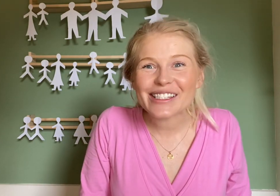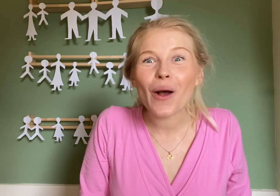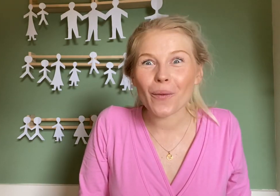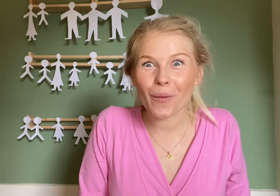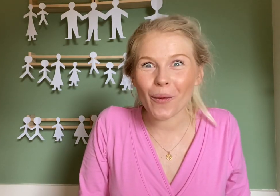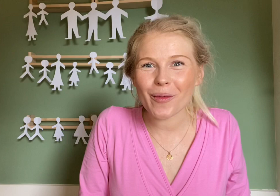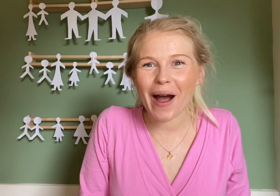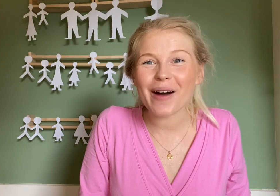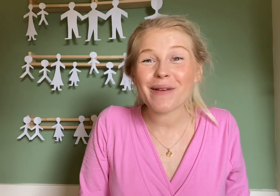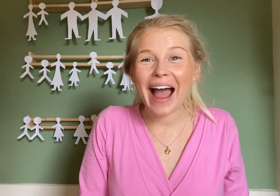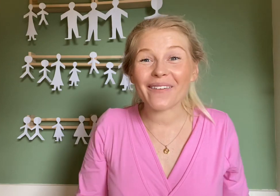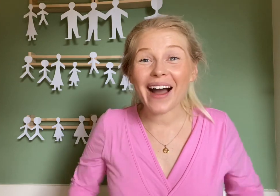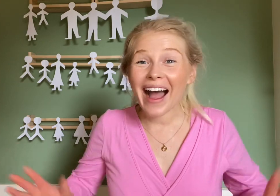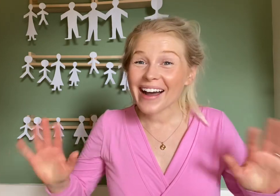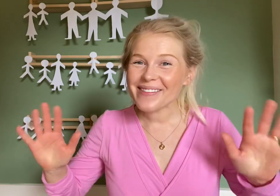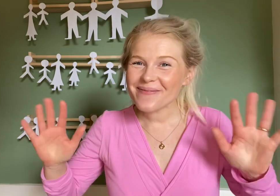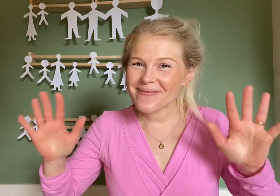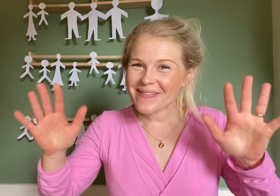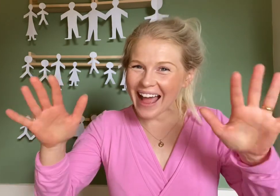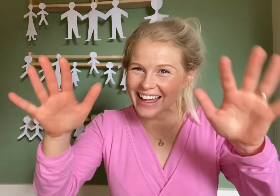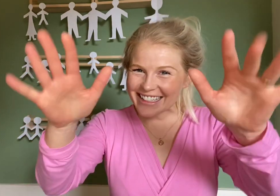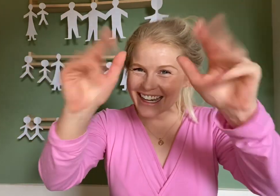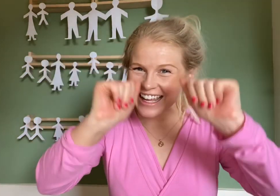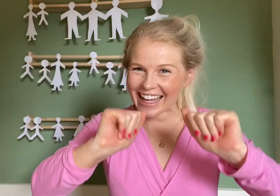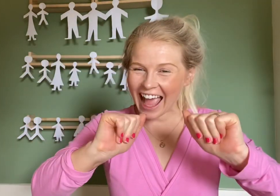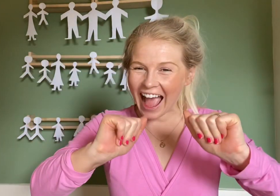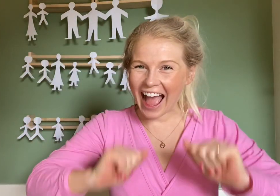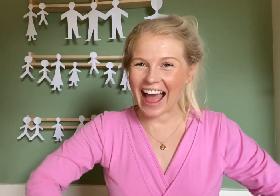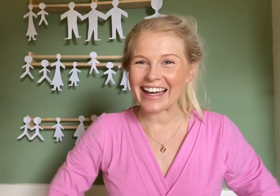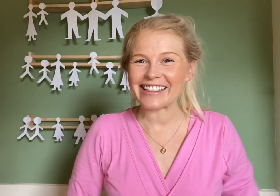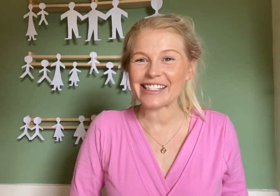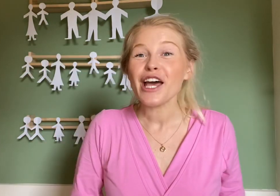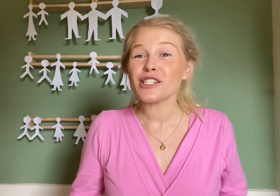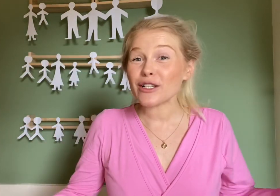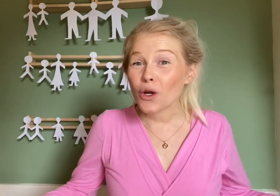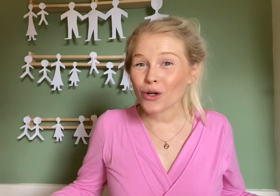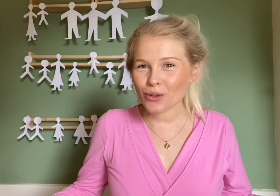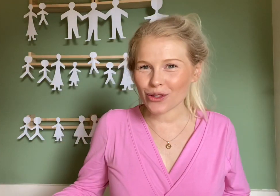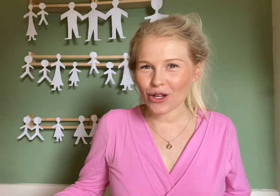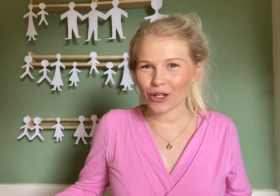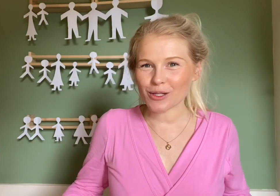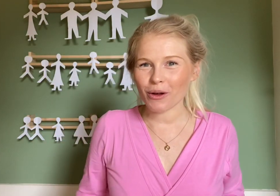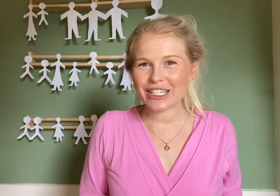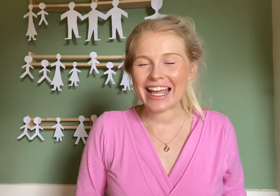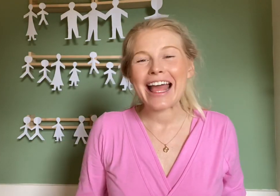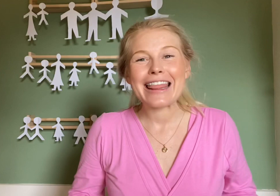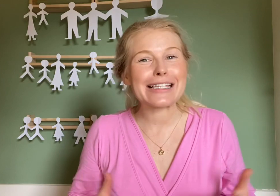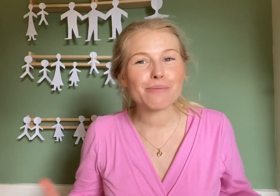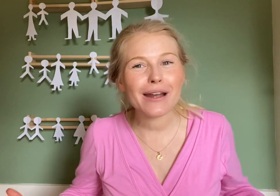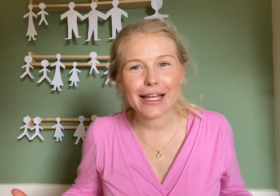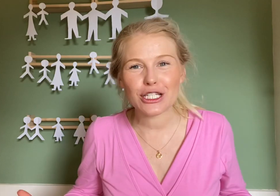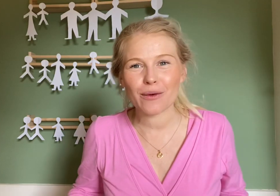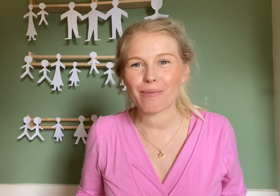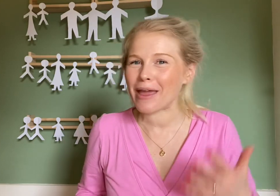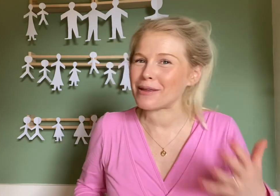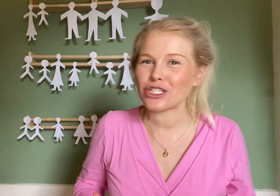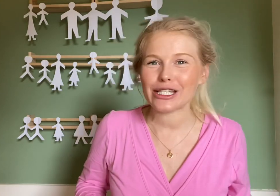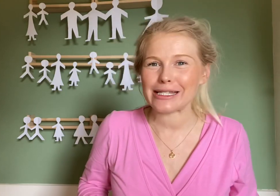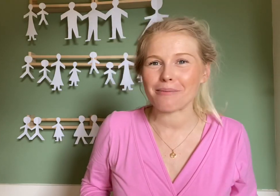warm up our magic hands. So I've talked to all the toddlers watching this is brilliant to do with babies just as much